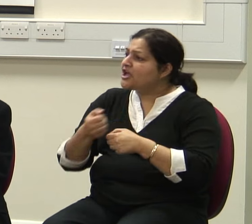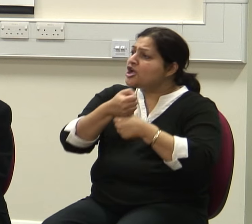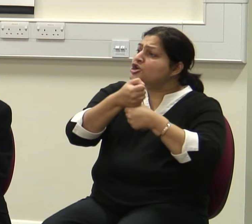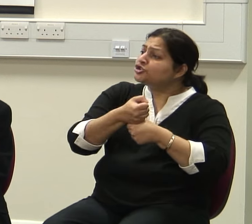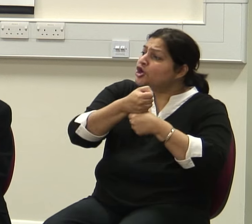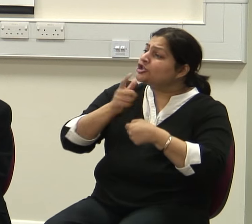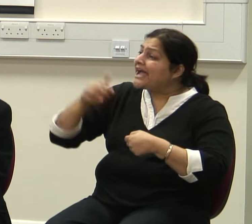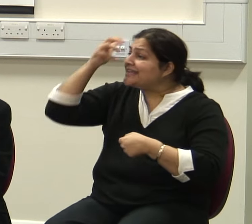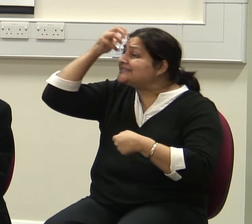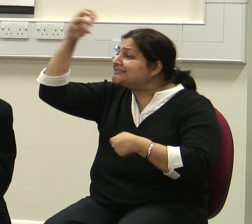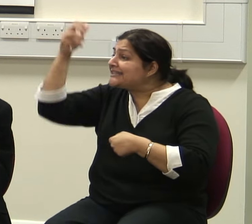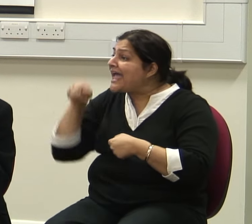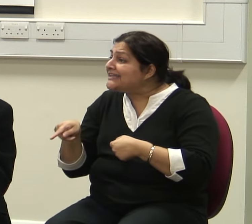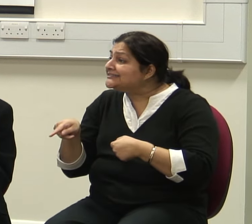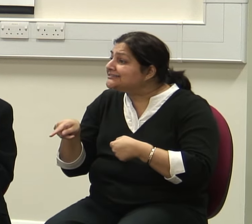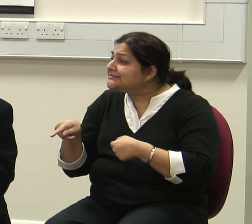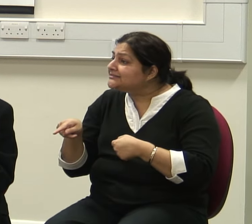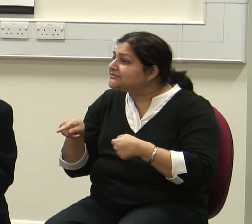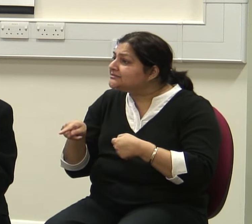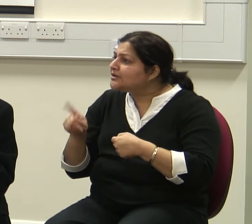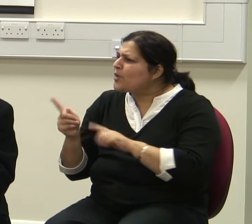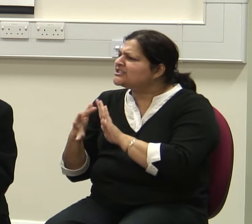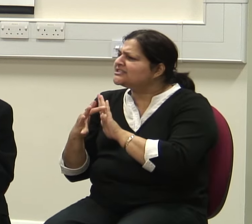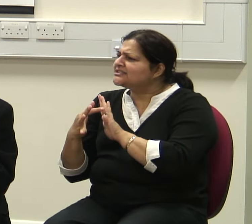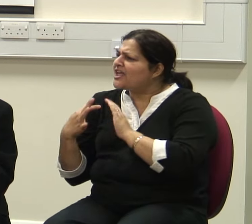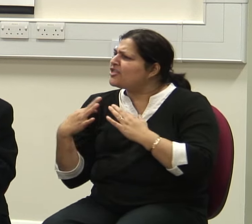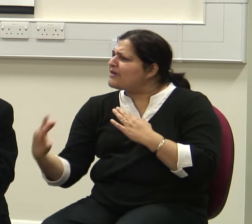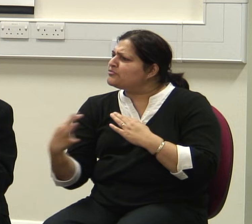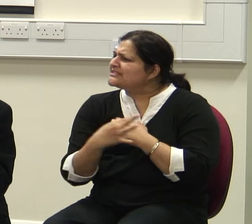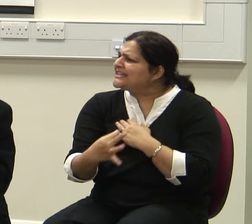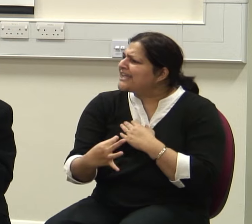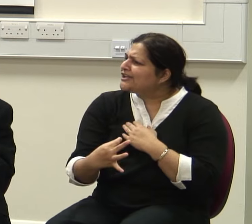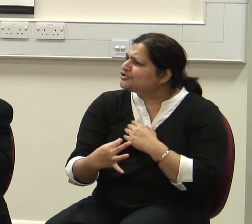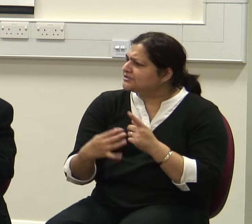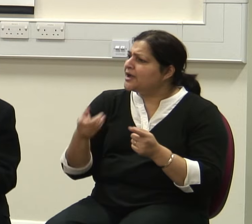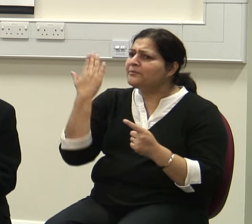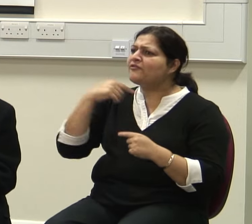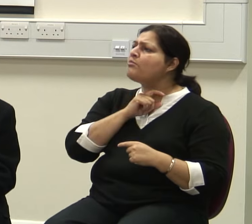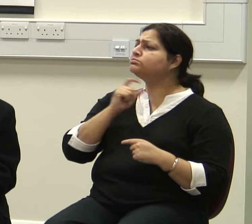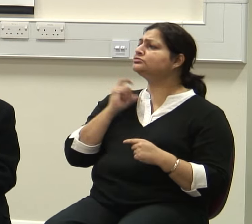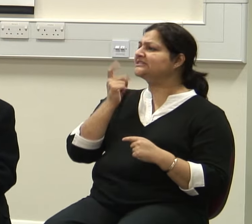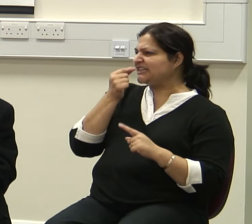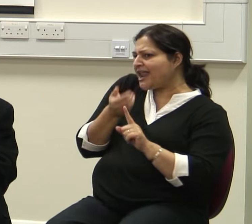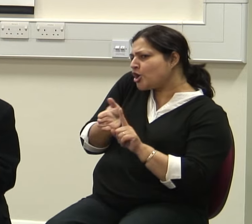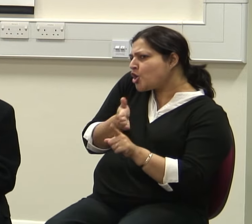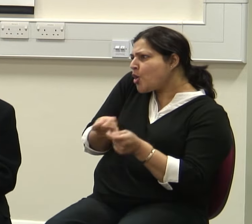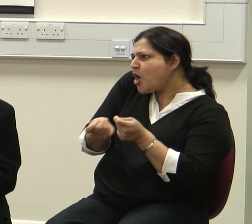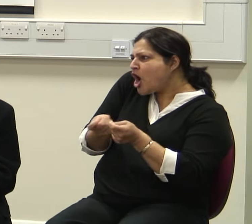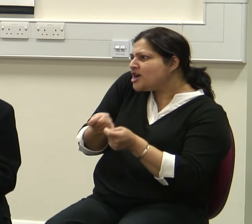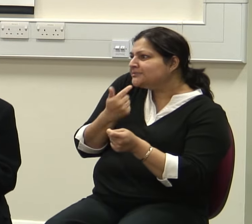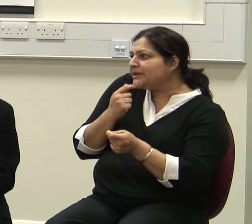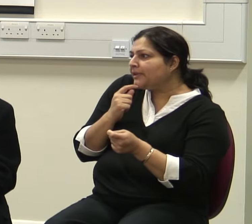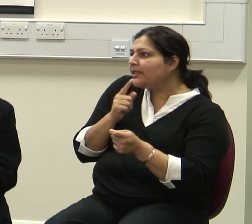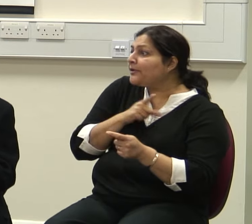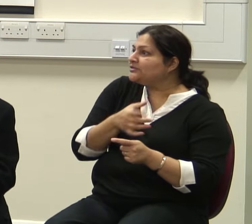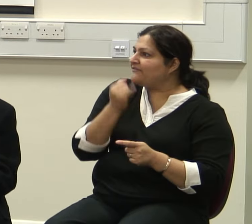America? Traditionally priests used to be able to coerce people because they had the wrong ideas. And after all you